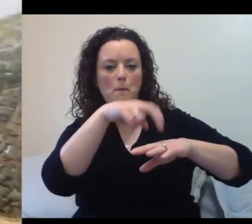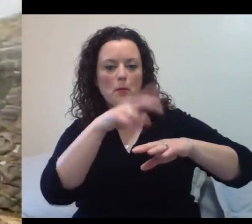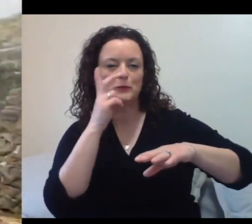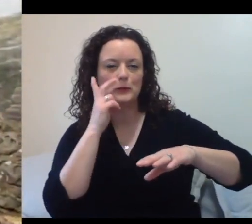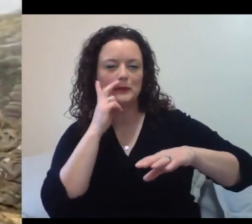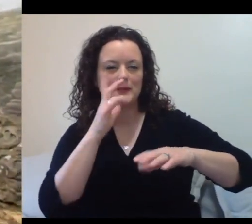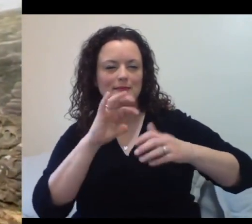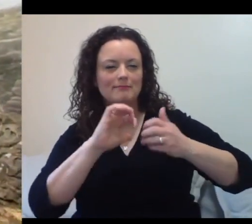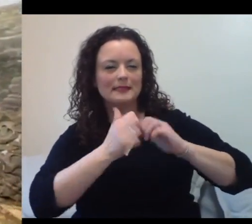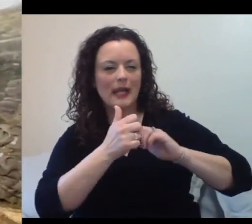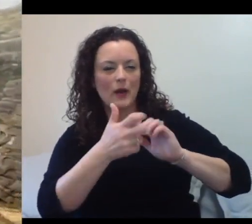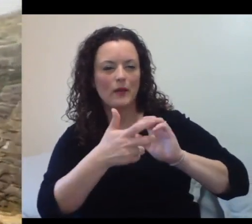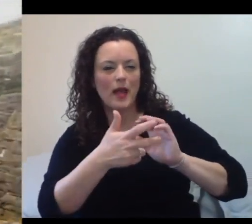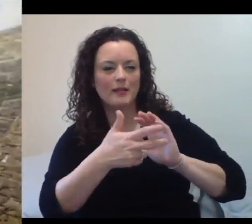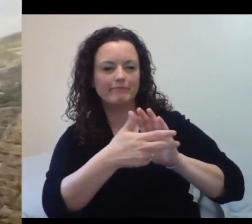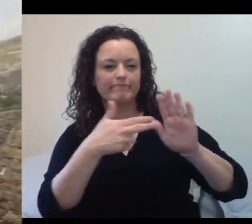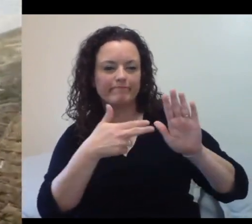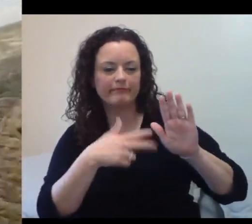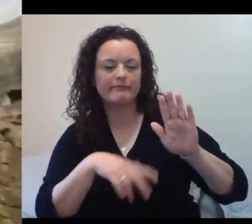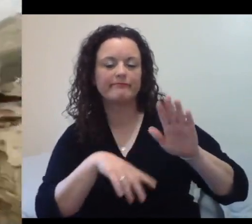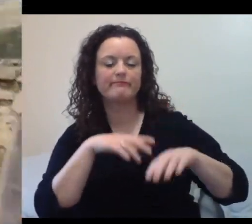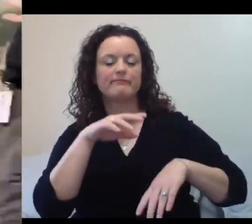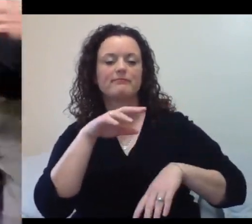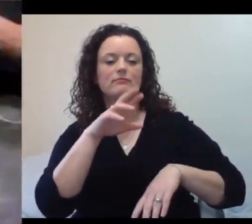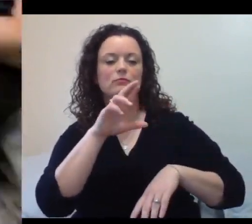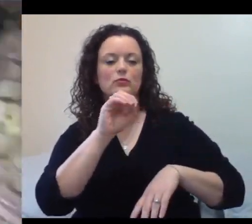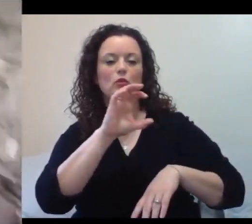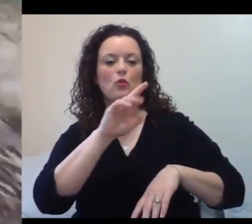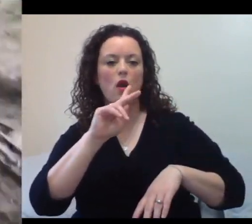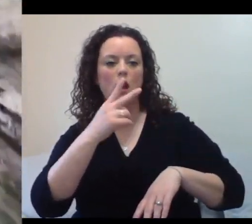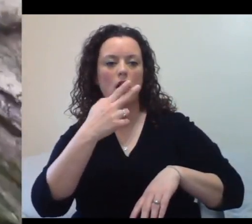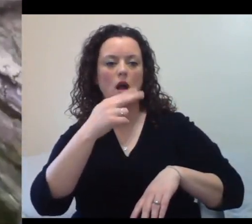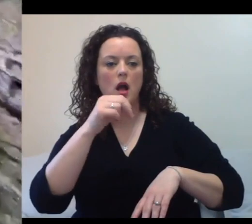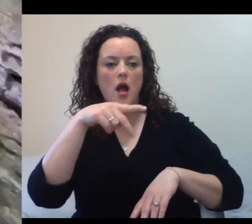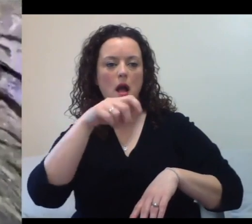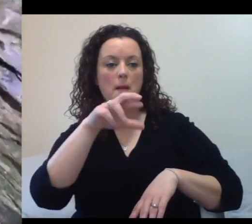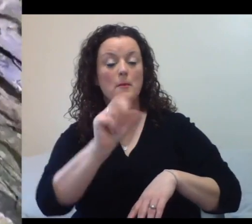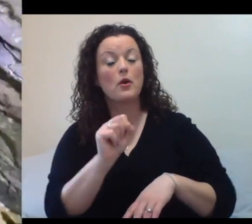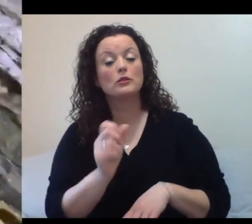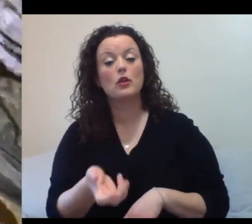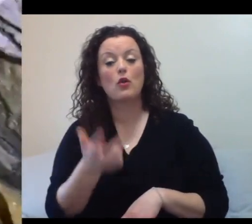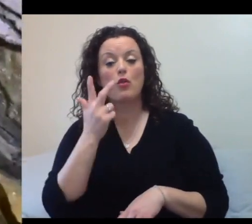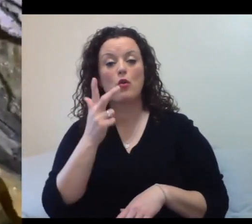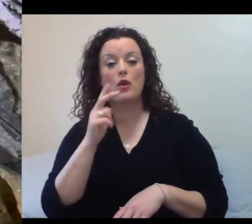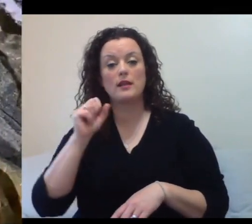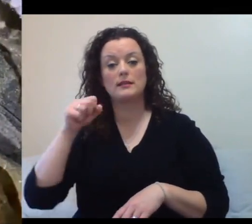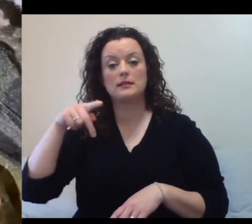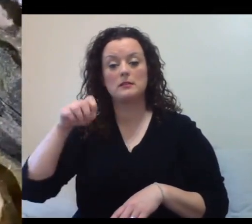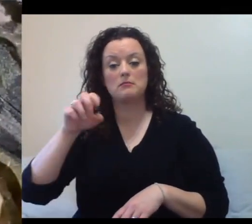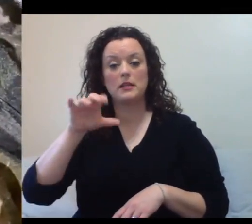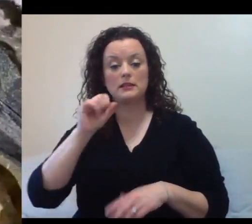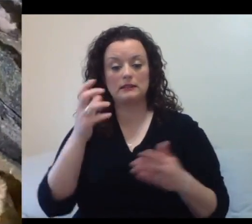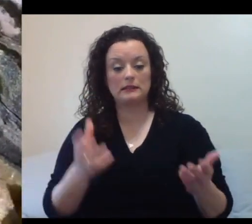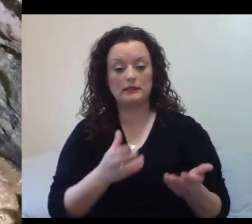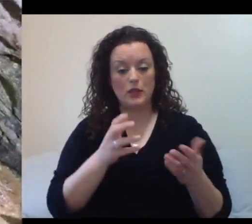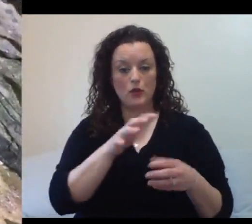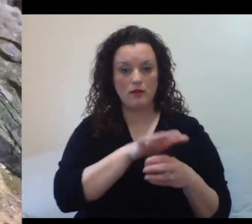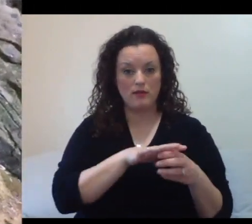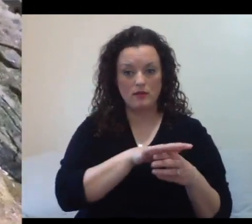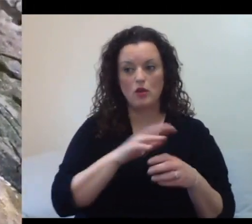So again, three species in this exhibit. We also have two other penguin species here at the zoo. We have the little penguin, which is